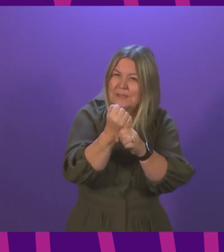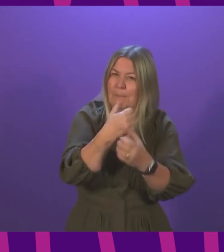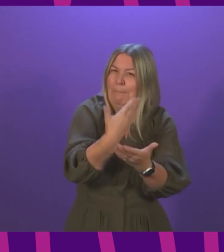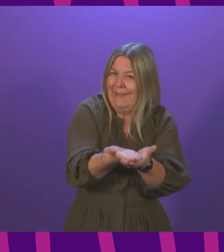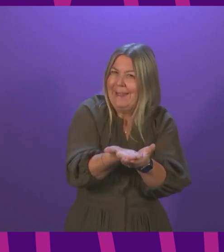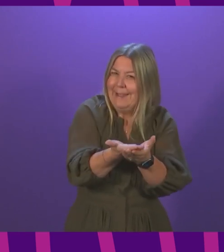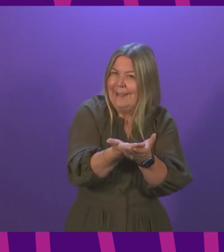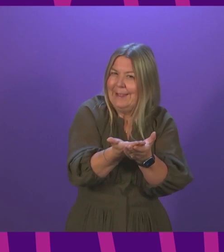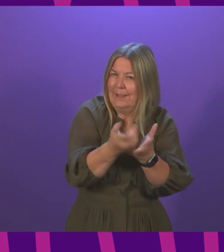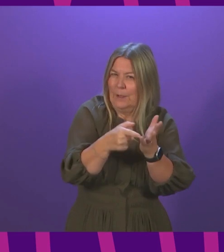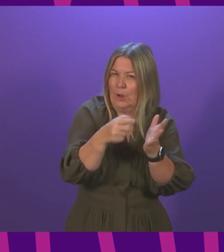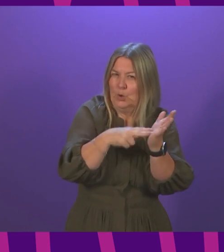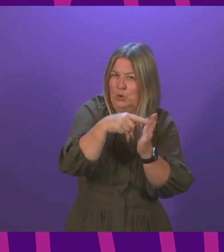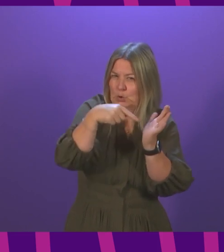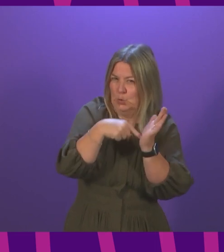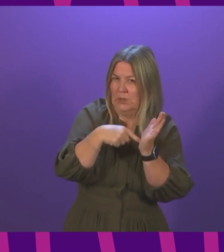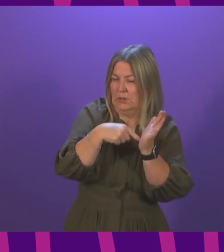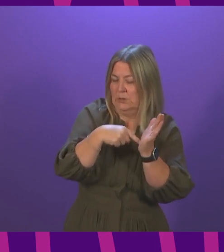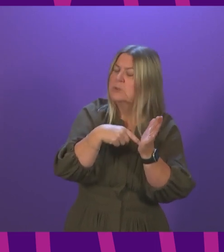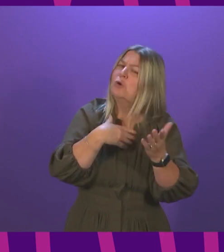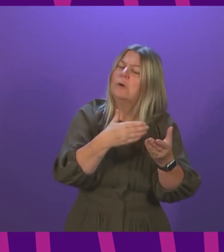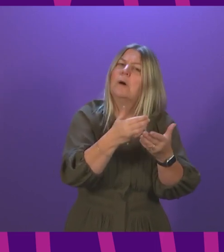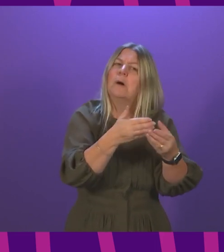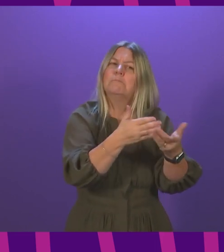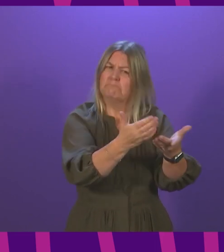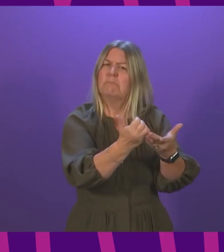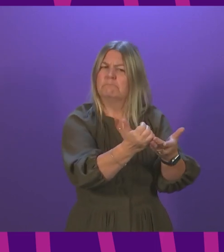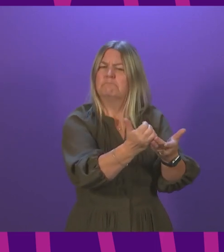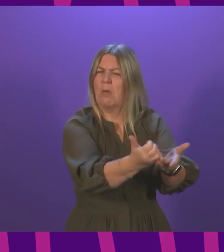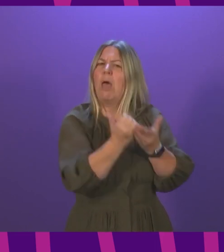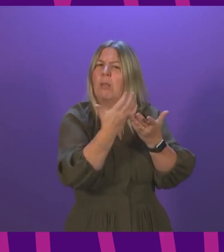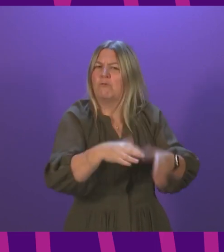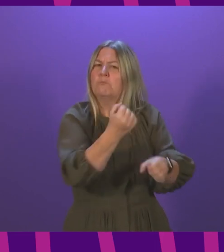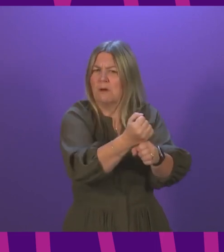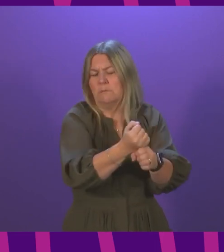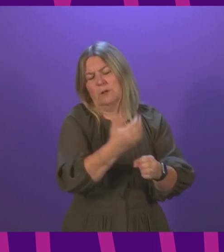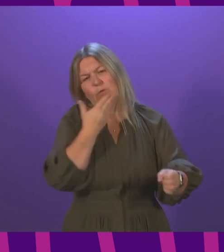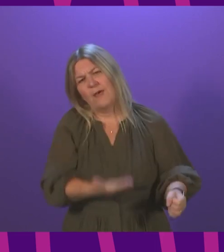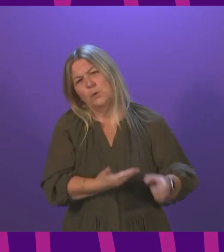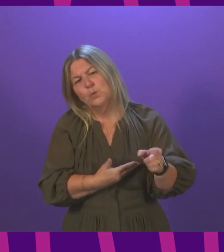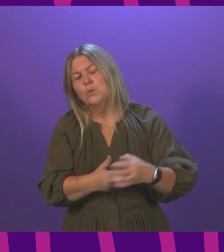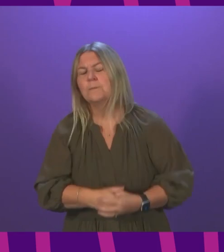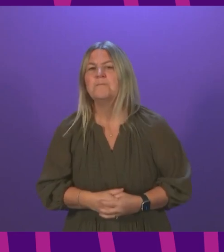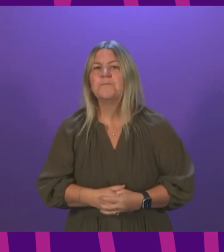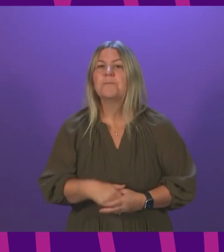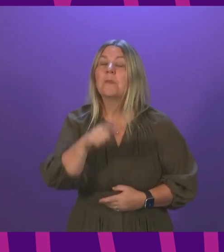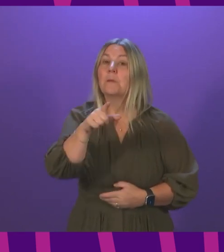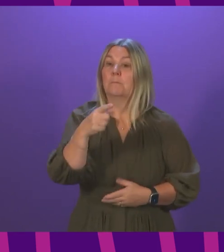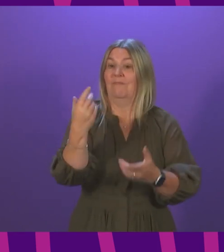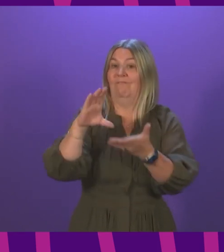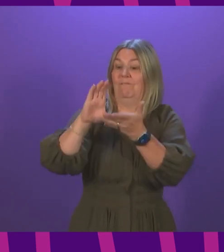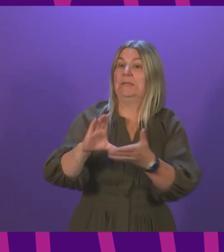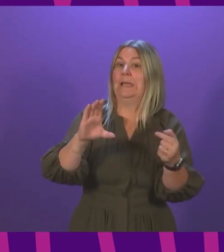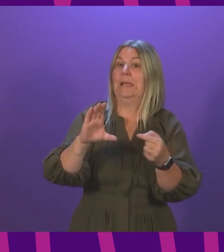advice of parliamentary officials, which I am very grateful for that they have provided to myself and the party. On the issue of funding,